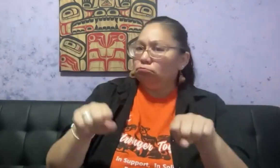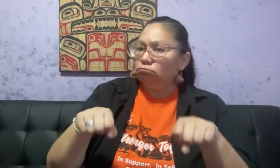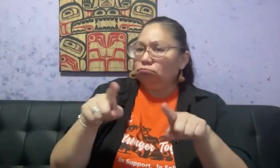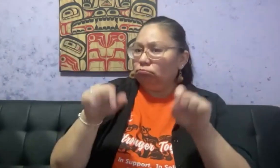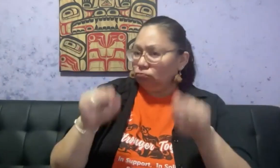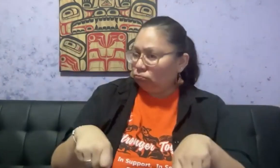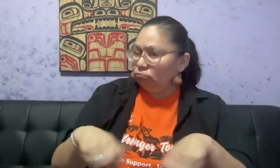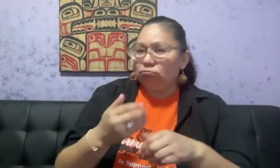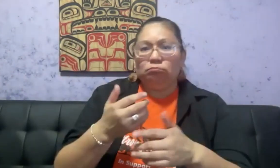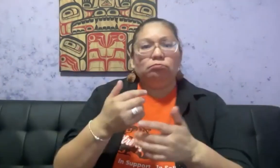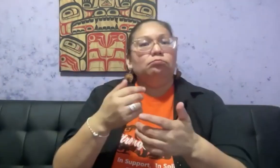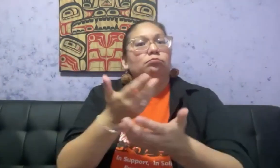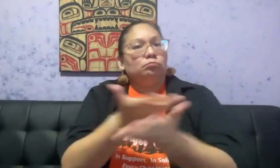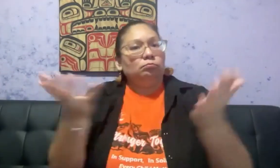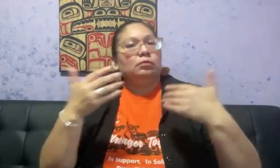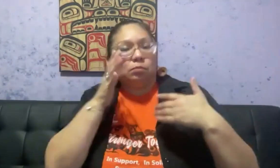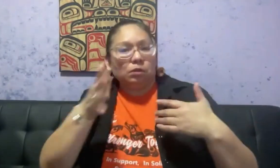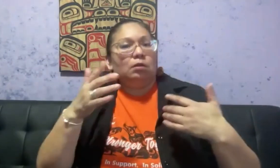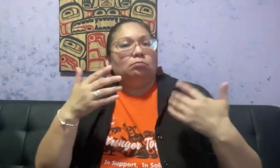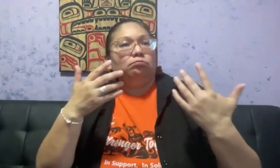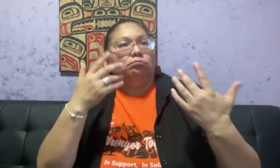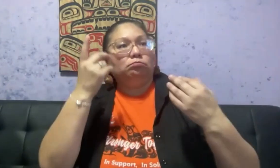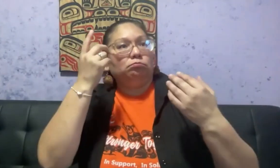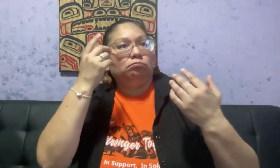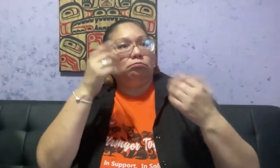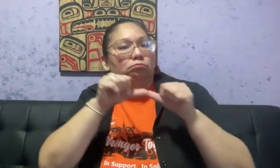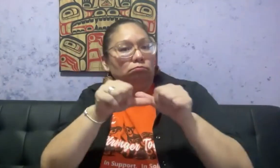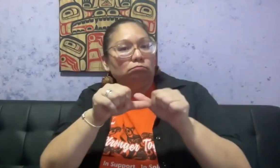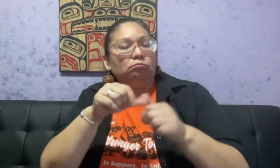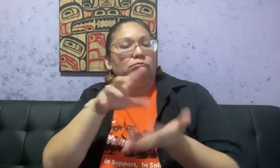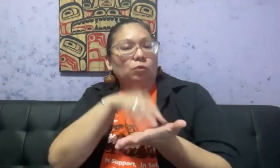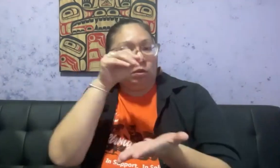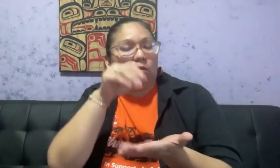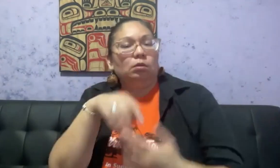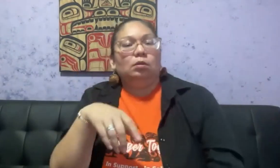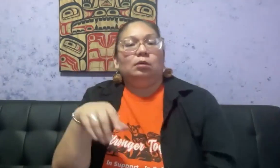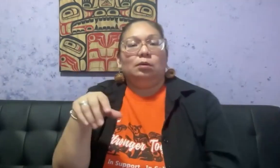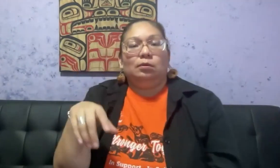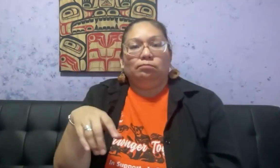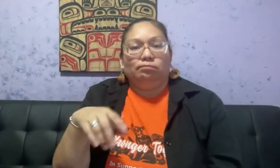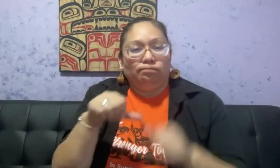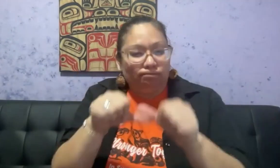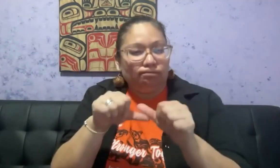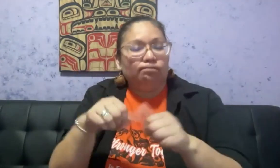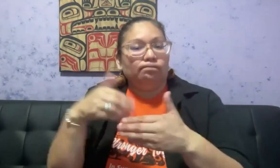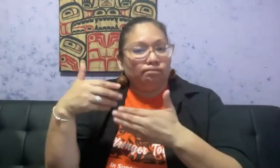Orange Shirt Day doesn't only have to be worn on September 30th. It can be worn any day.